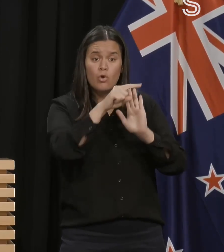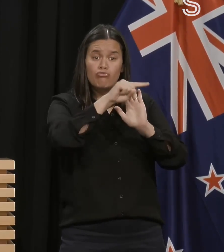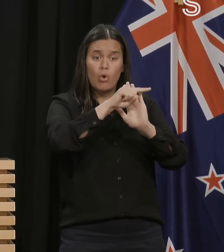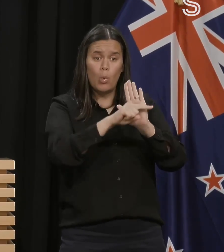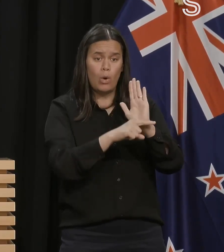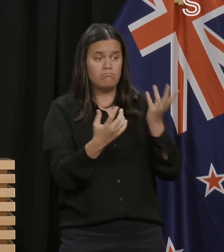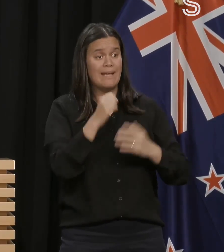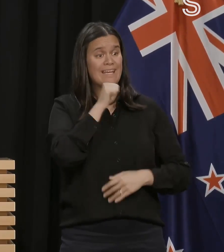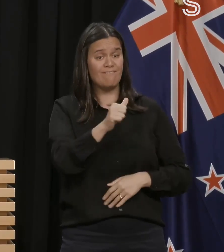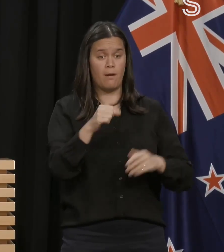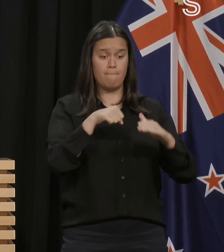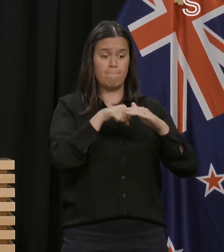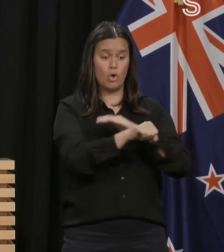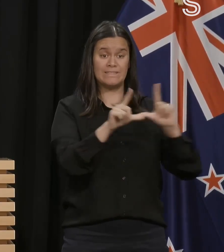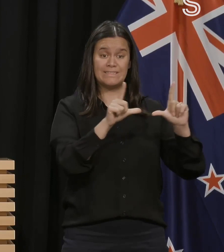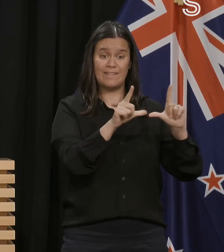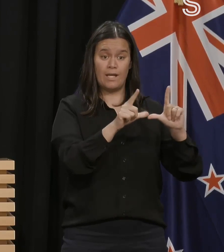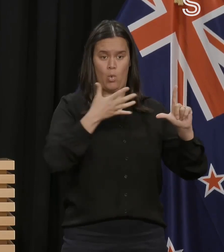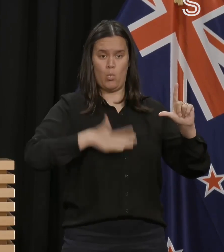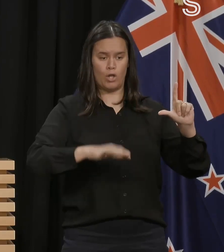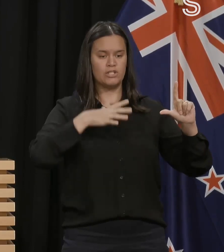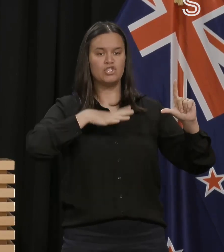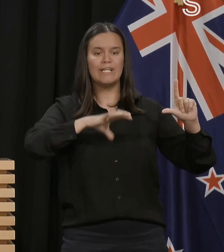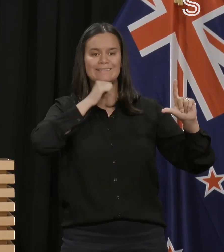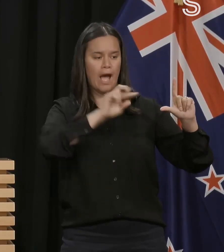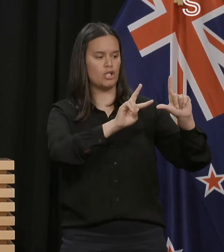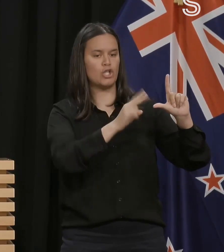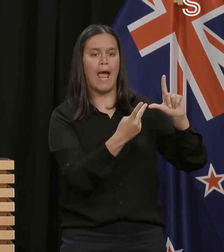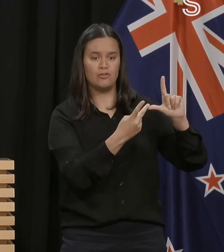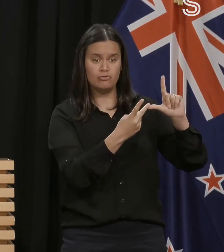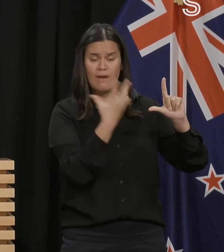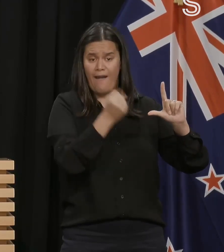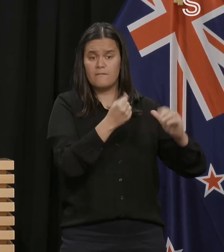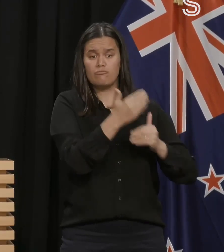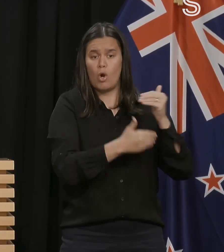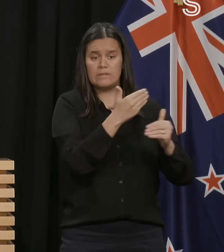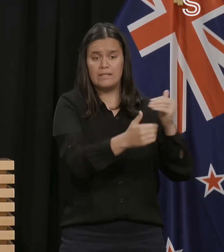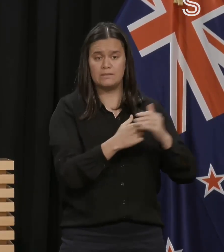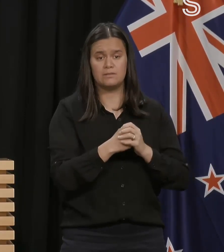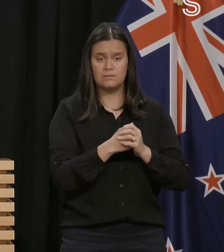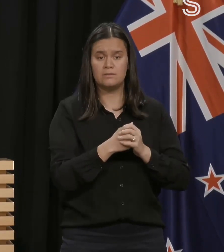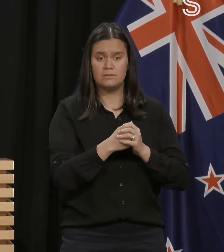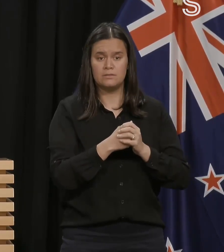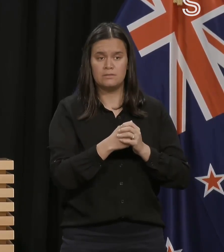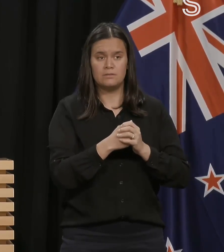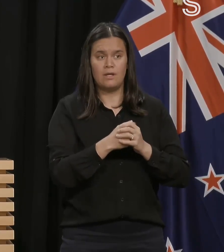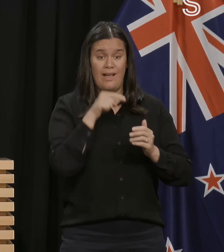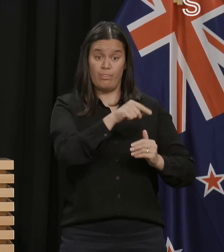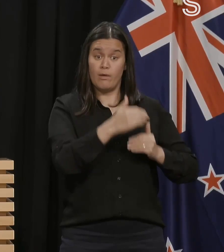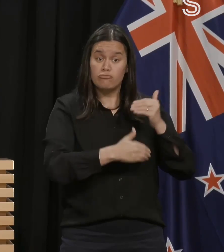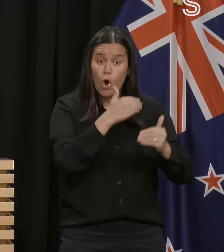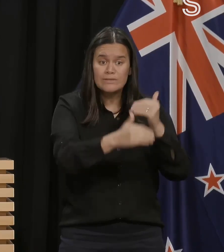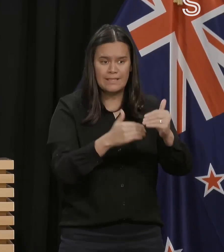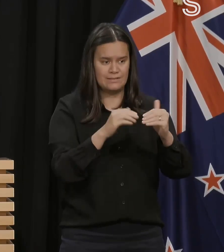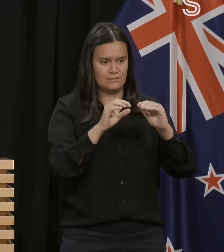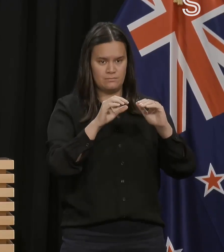change their gender on their birth certificate, for example, there's a process that they go through in order to do that. I haven't got all of the, I haven't got the process chapter